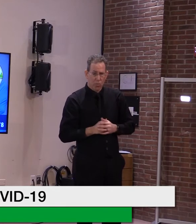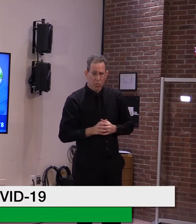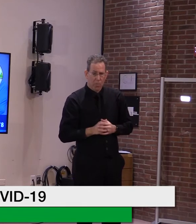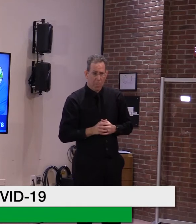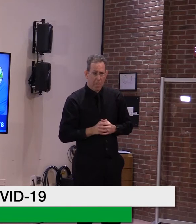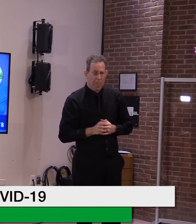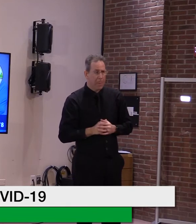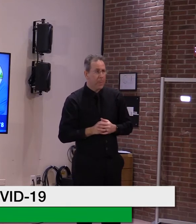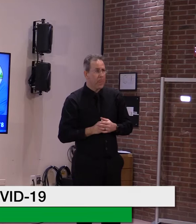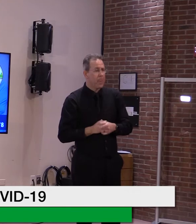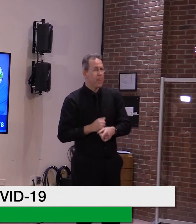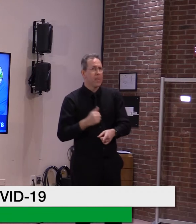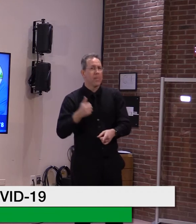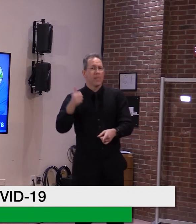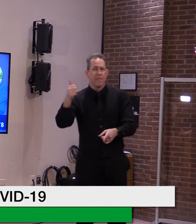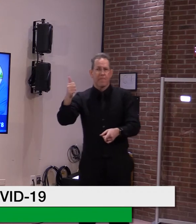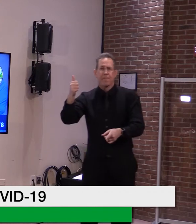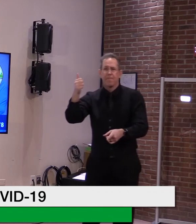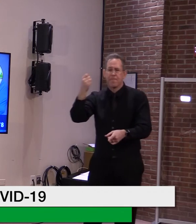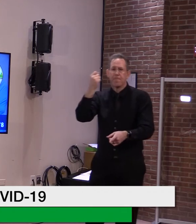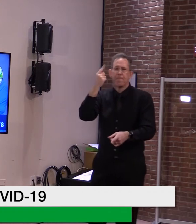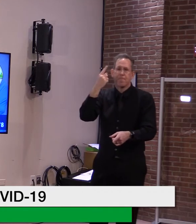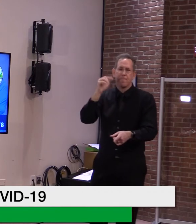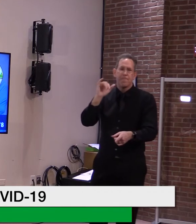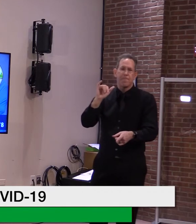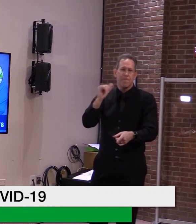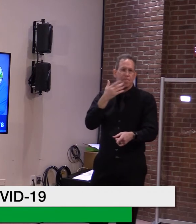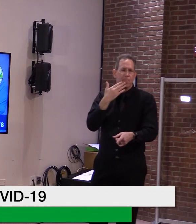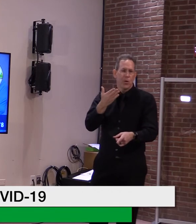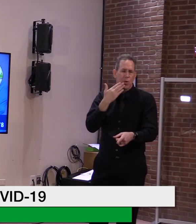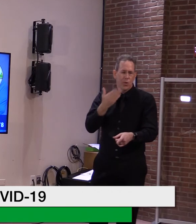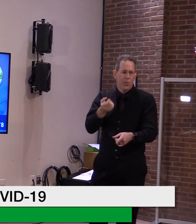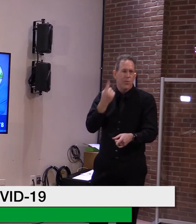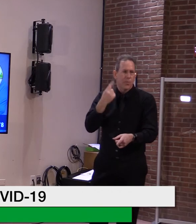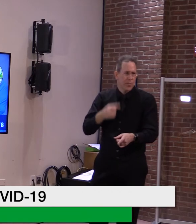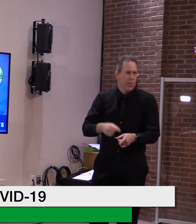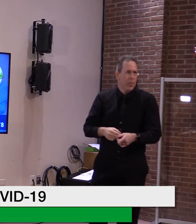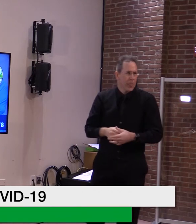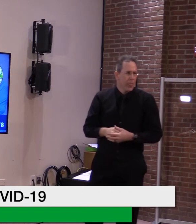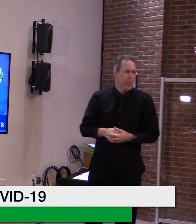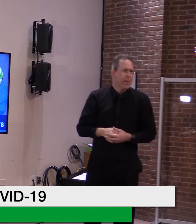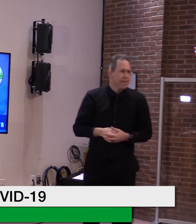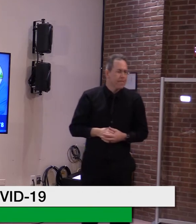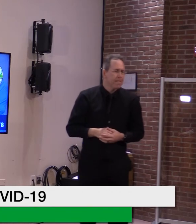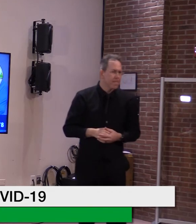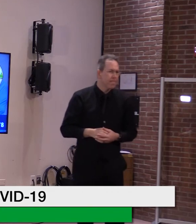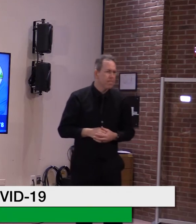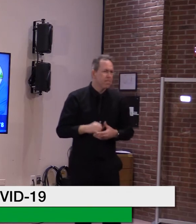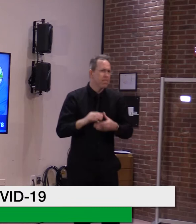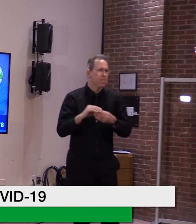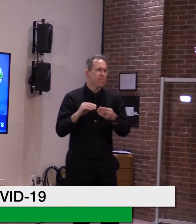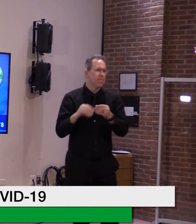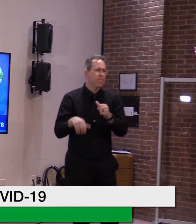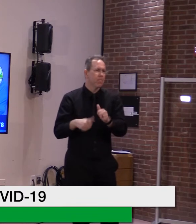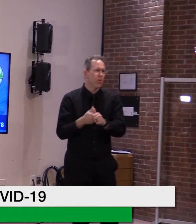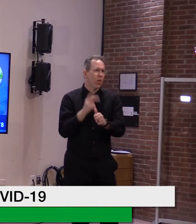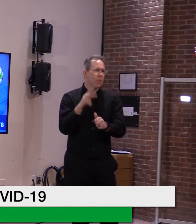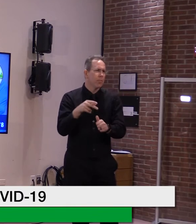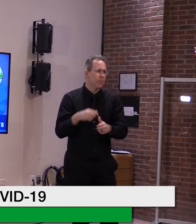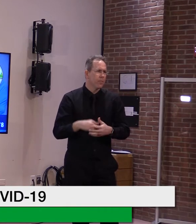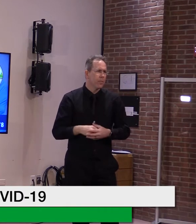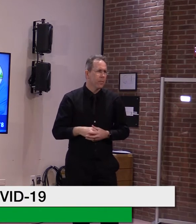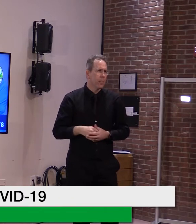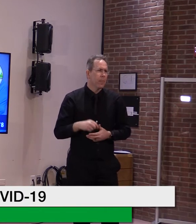Yeah. Yeah. So just so that I can nail this down. Exactly. Um, you said that the, the primary care eligibility